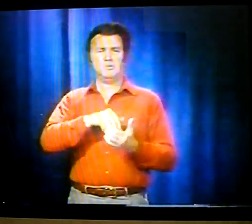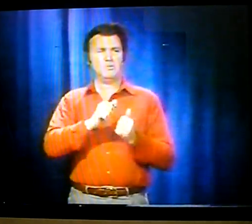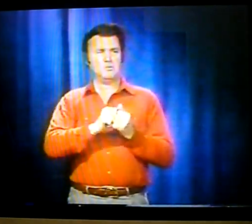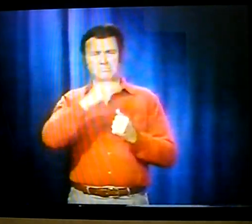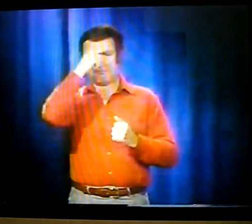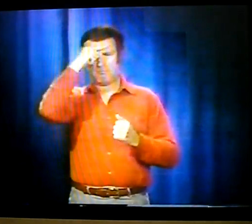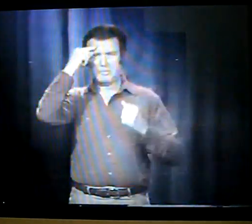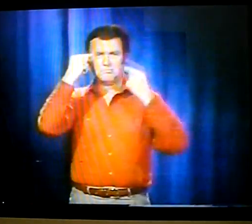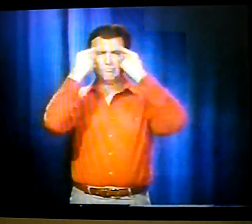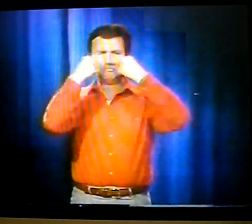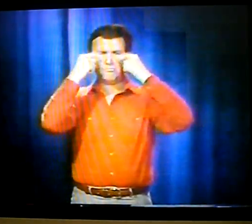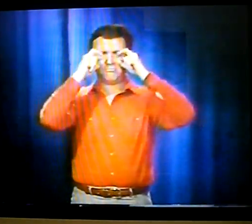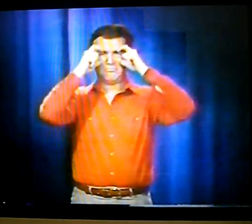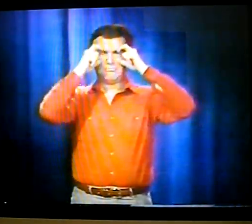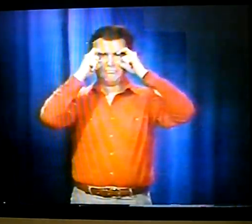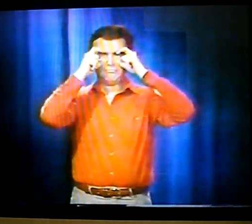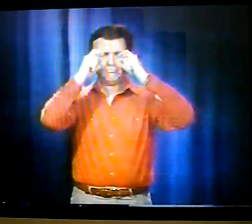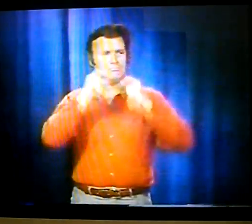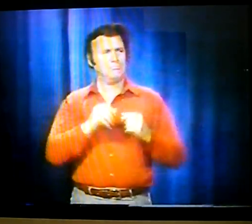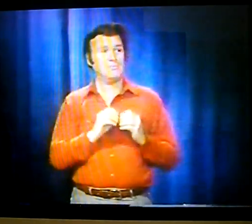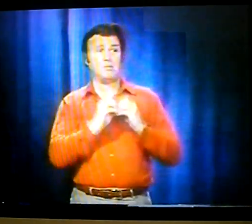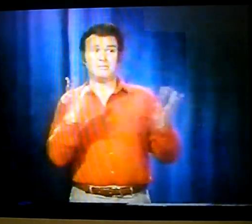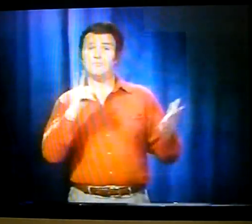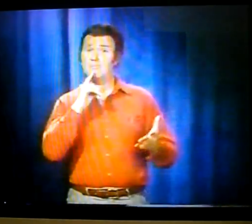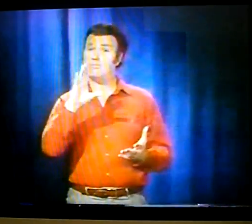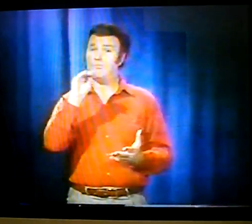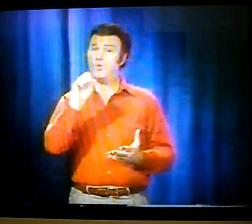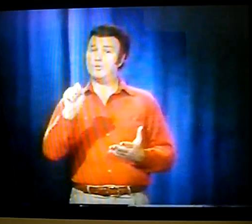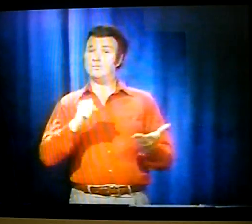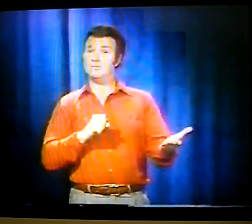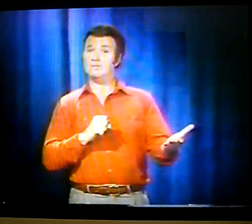Standing there was the manager.